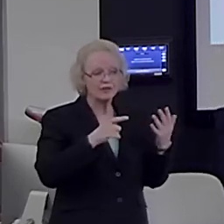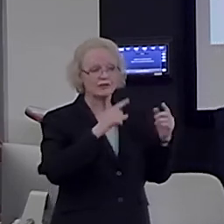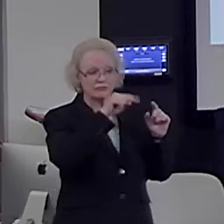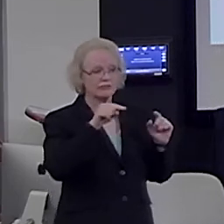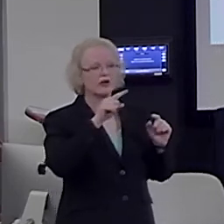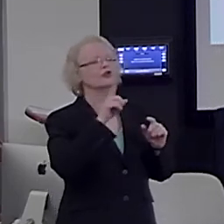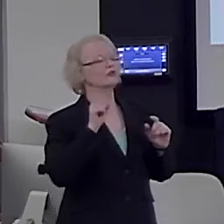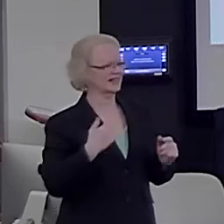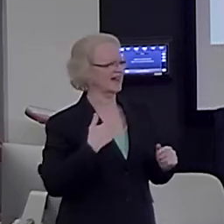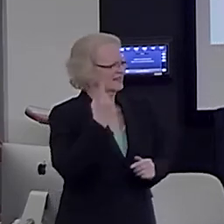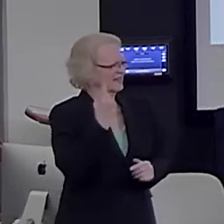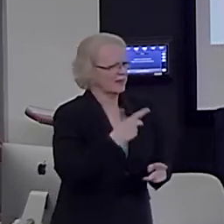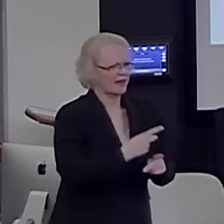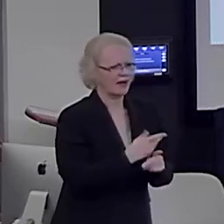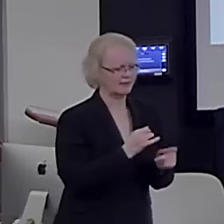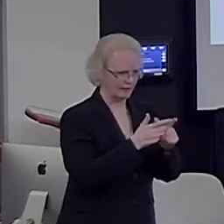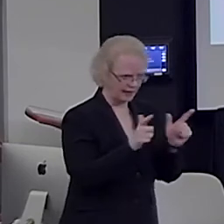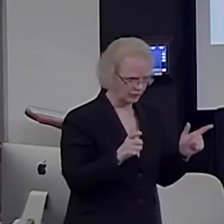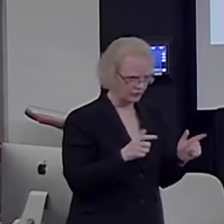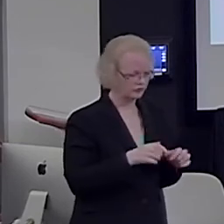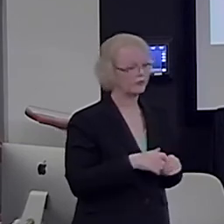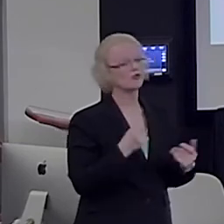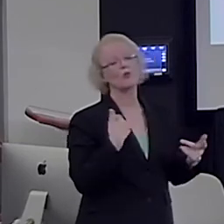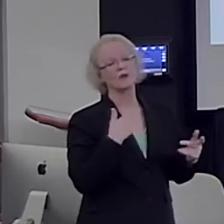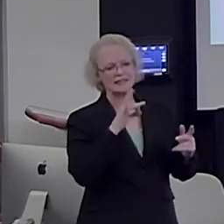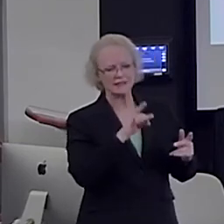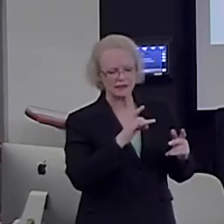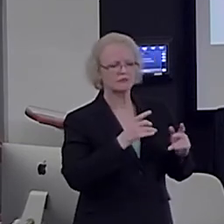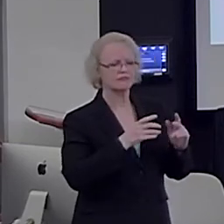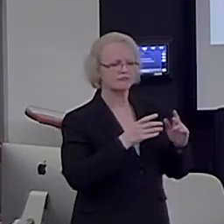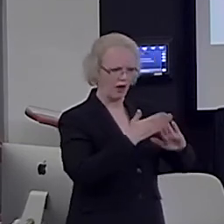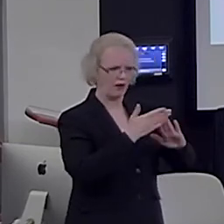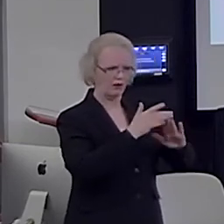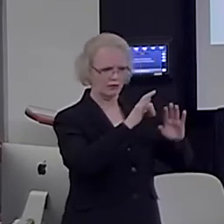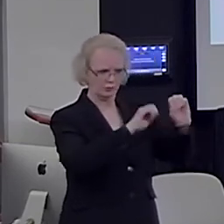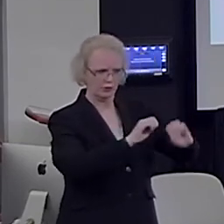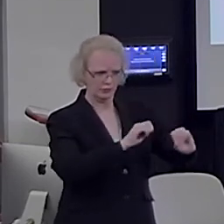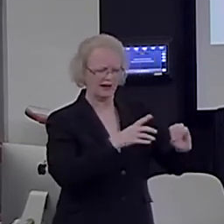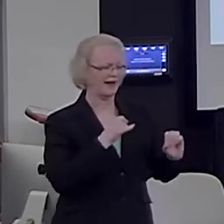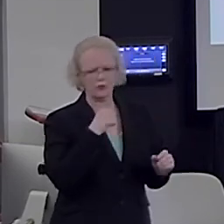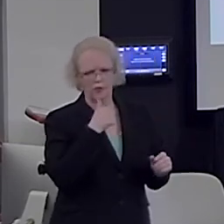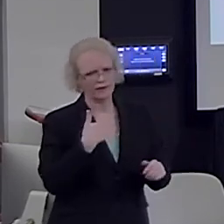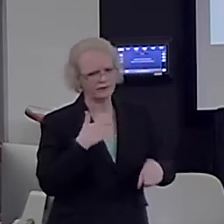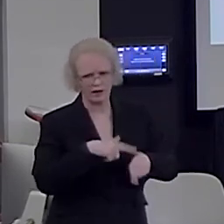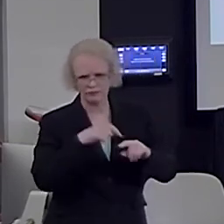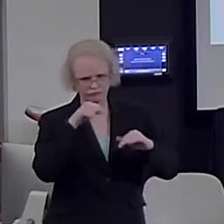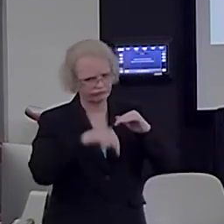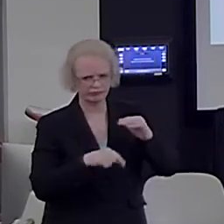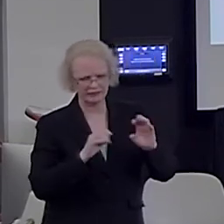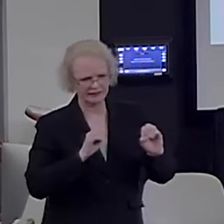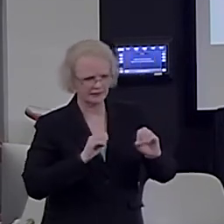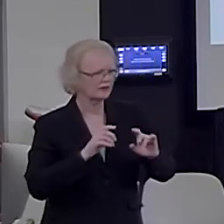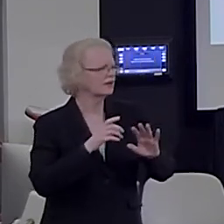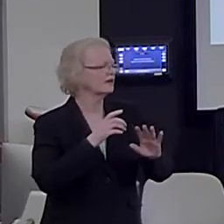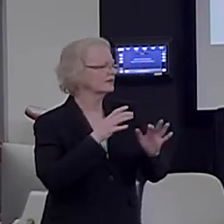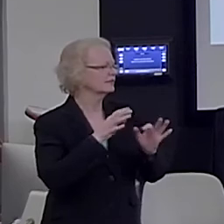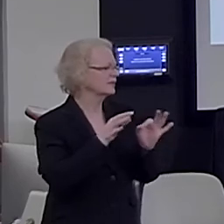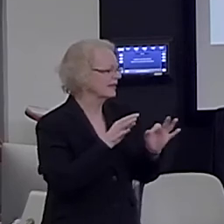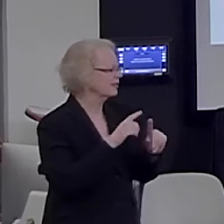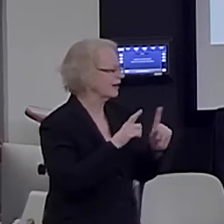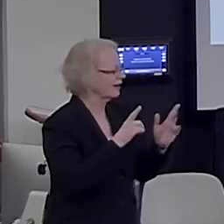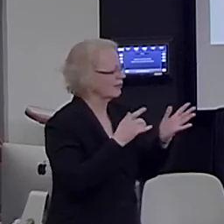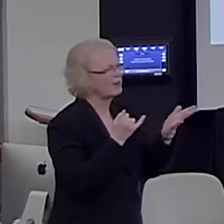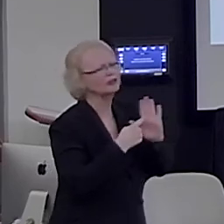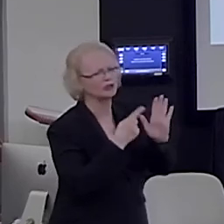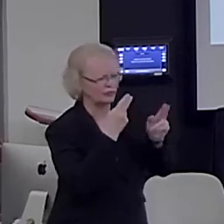we run this experiment, I think I will not have time to go into details, just to show you that, well, maybe I'll show you the four segments data here. So,